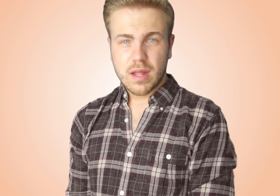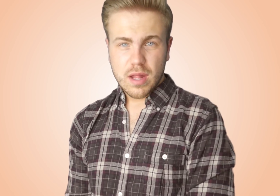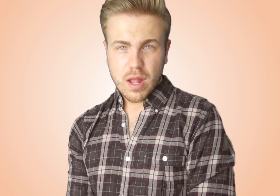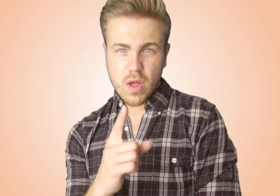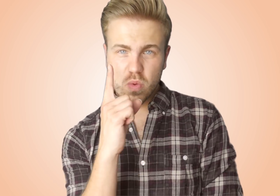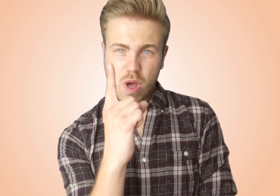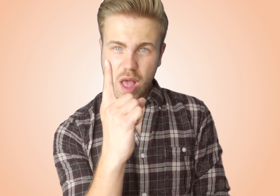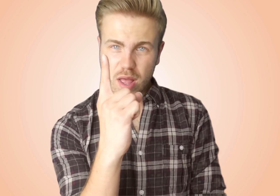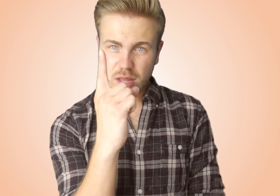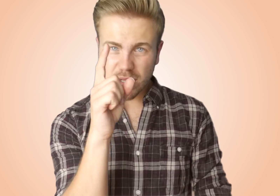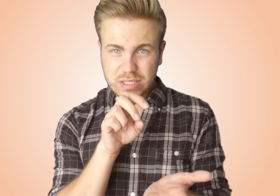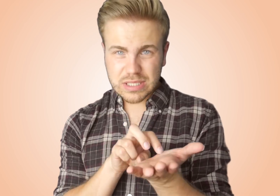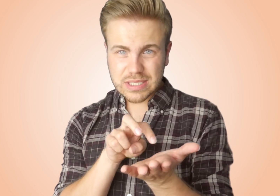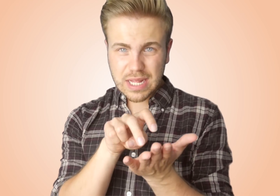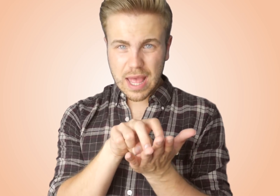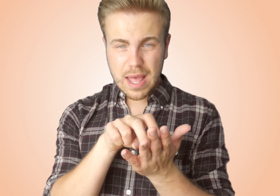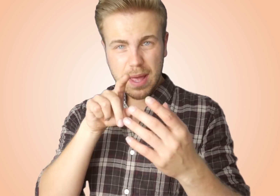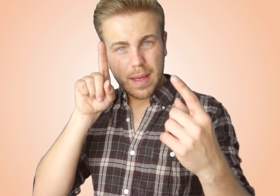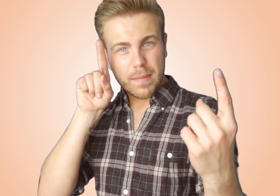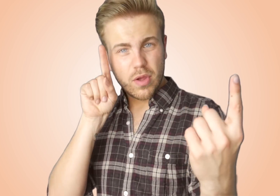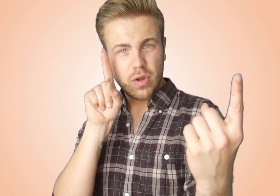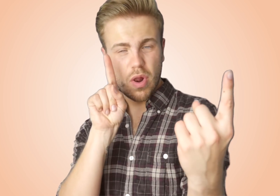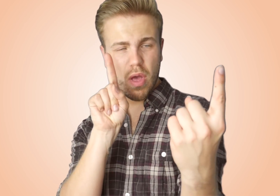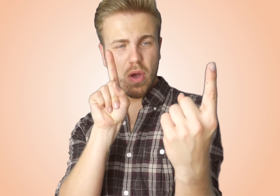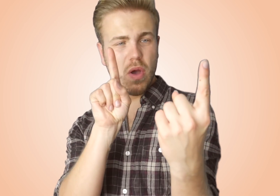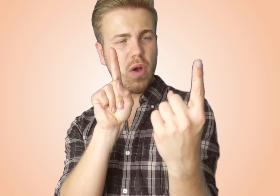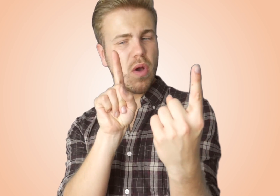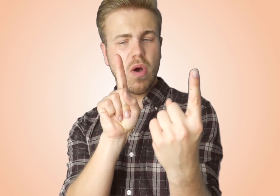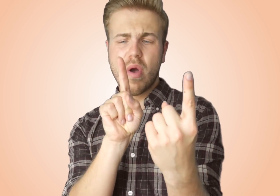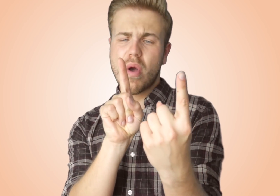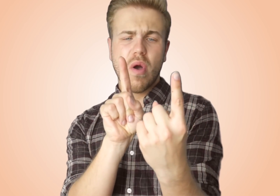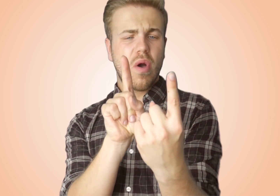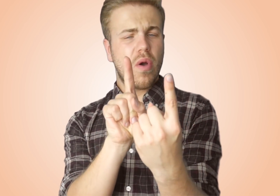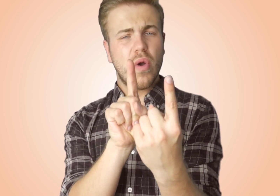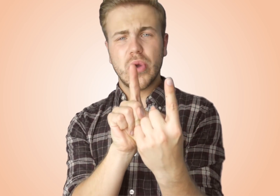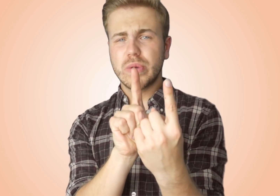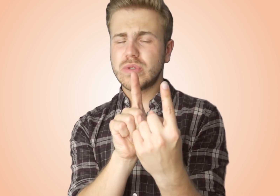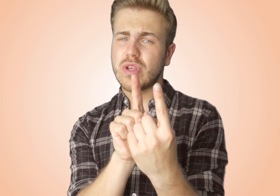One step closer